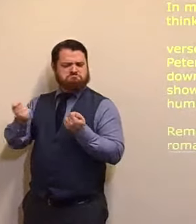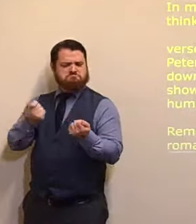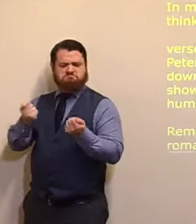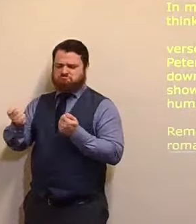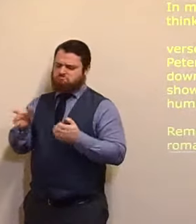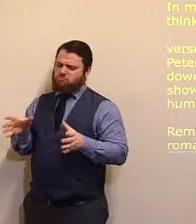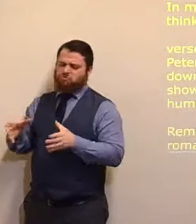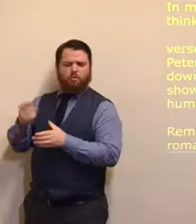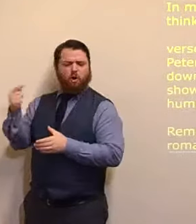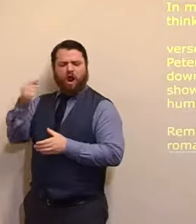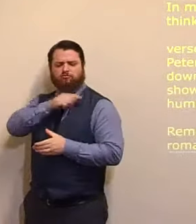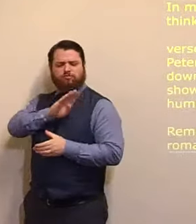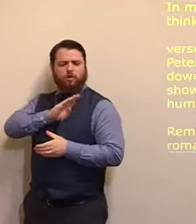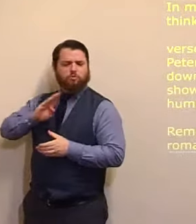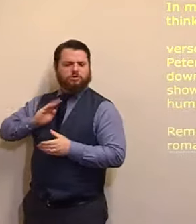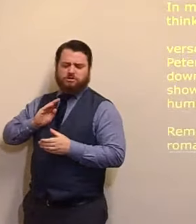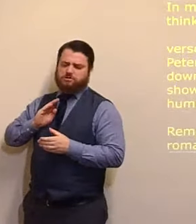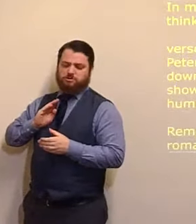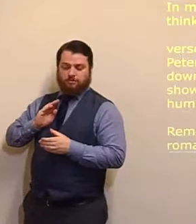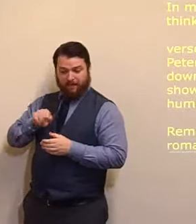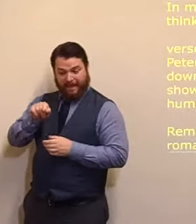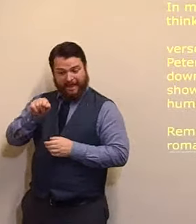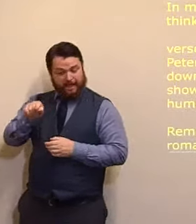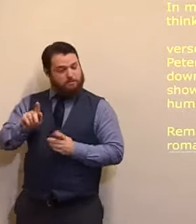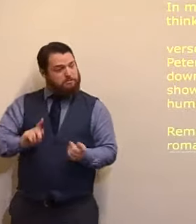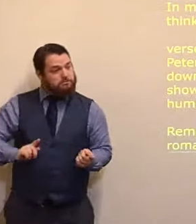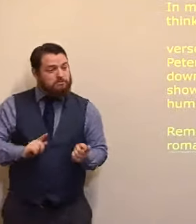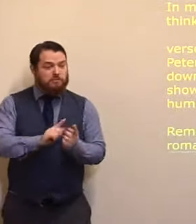but look at him now, bowing down, before a fisherman. man.